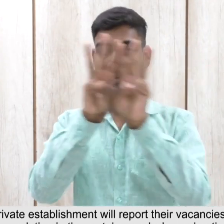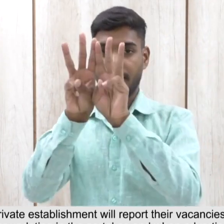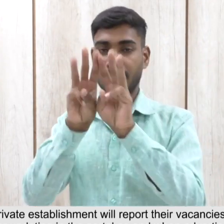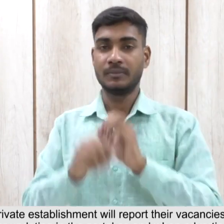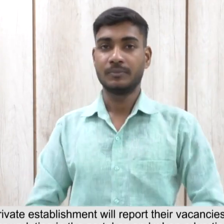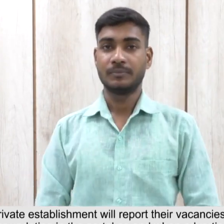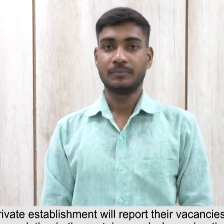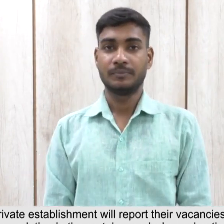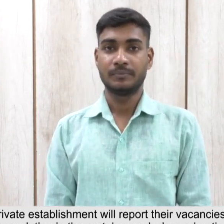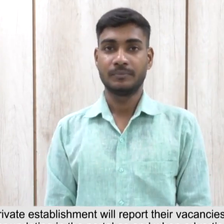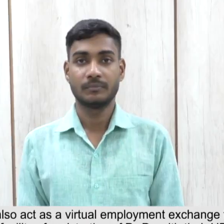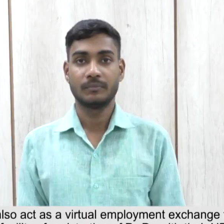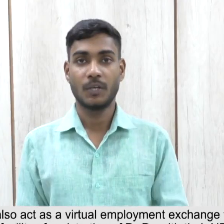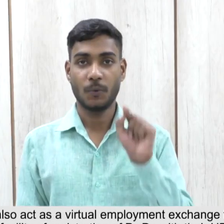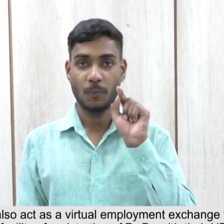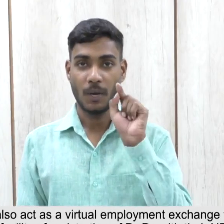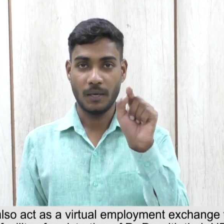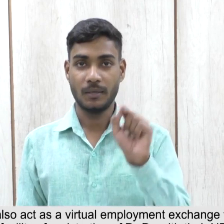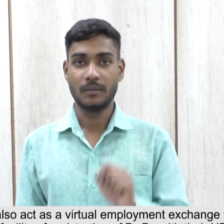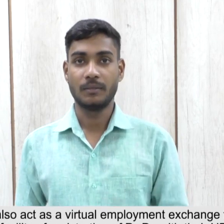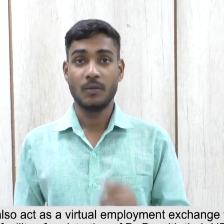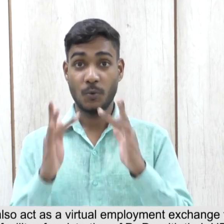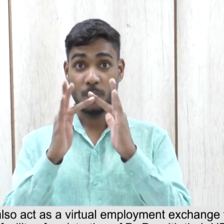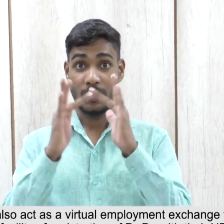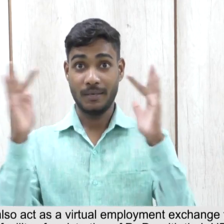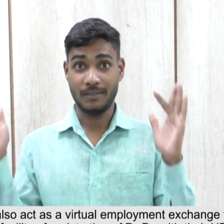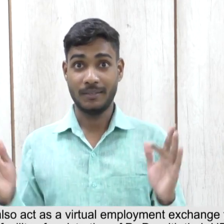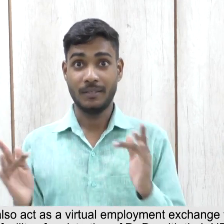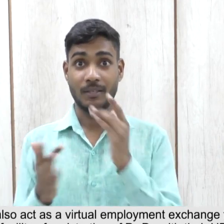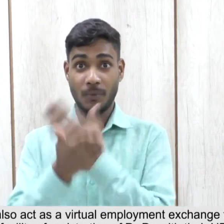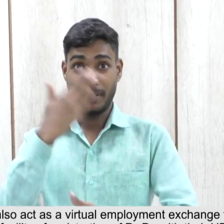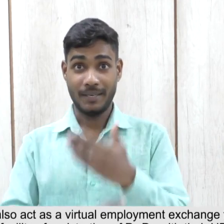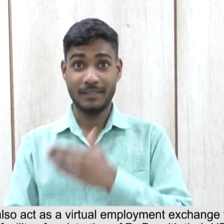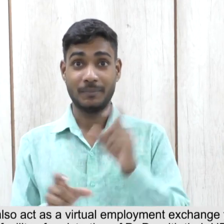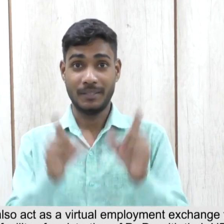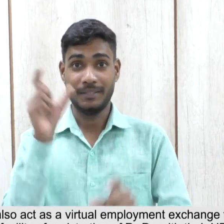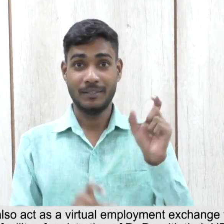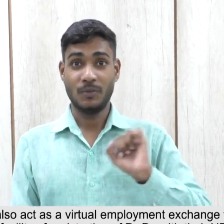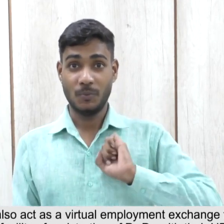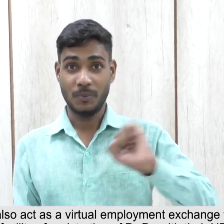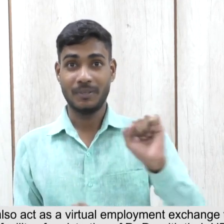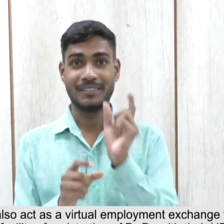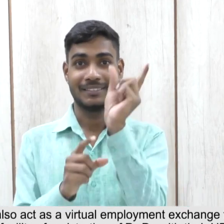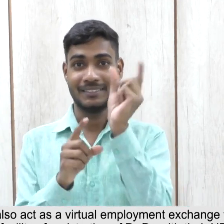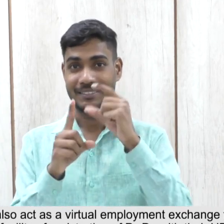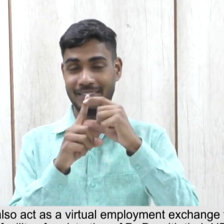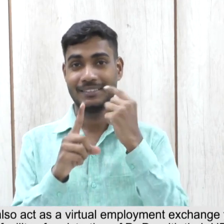them. The above portal will also act as a virtual employment exchange